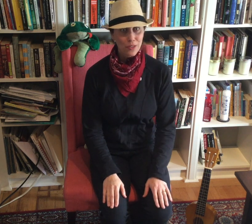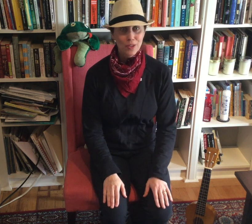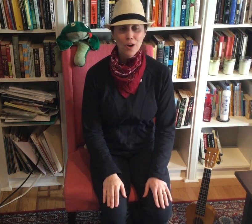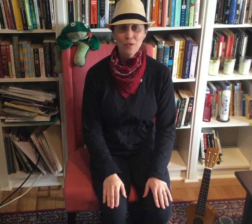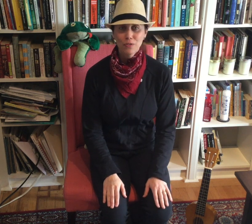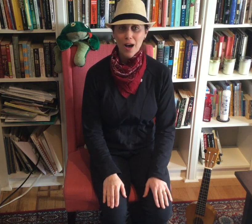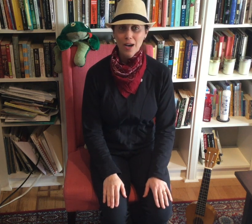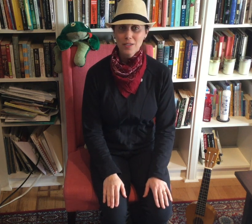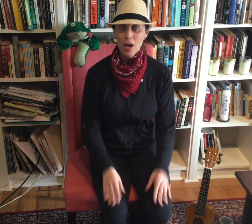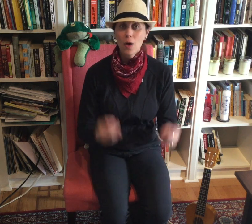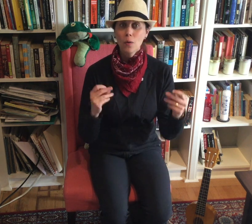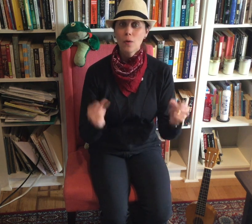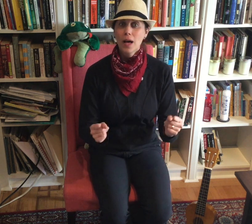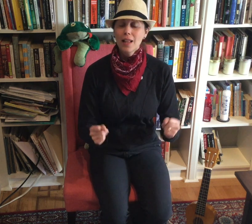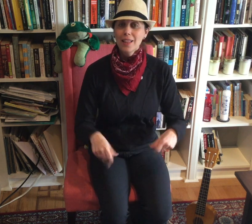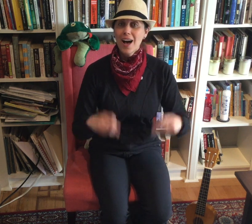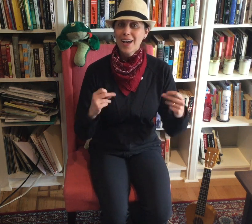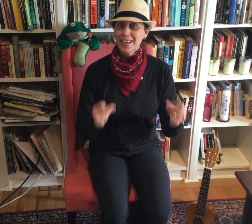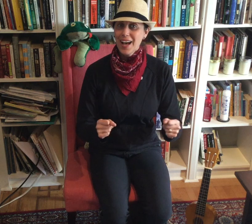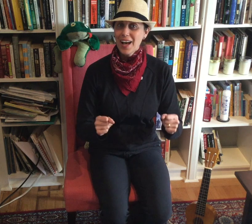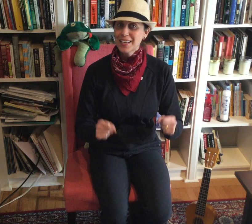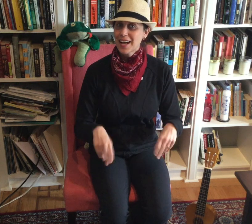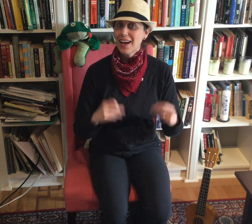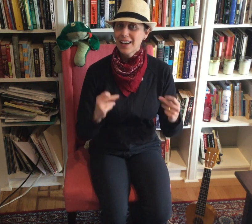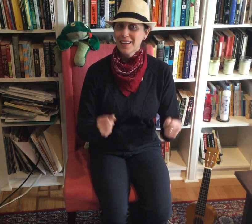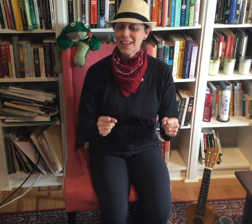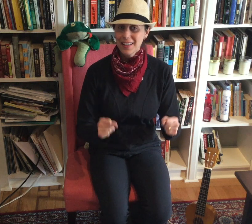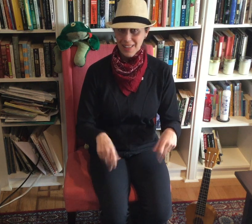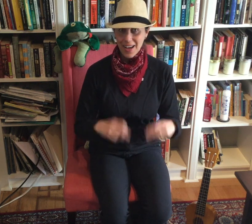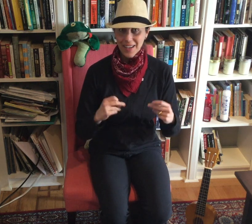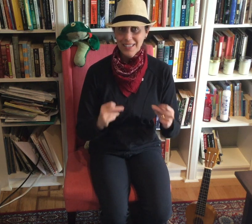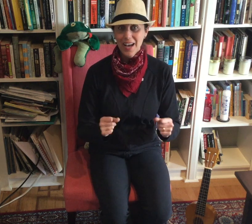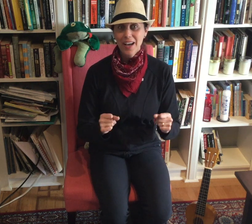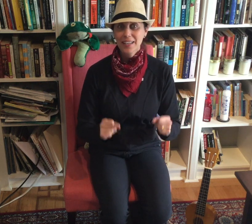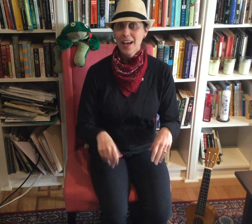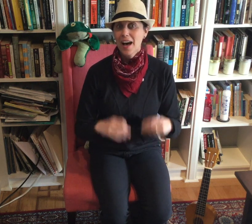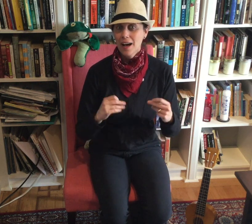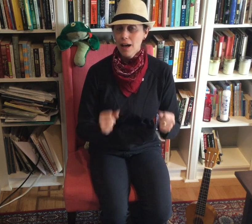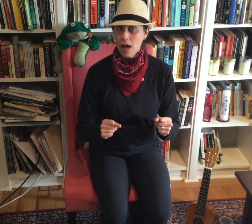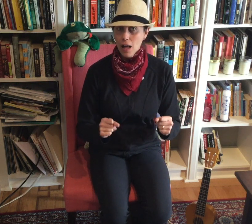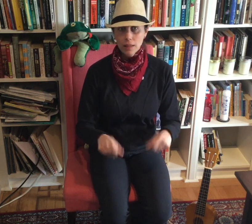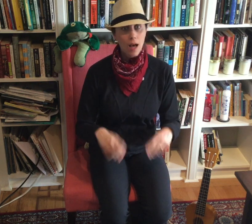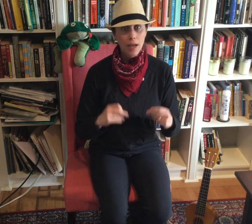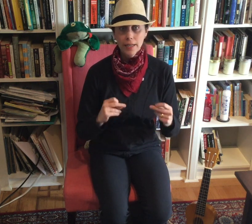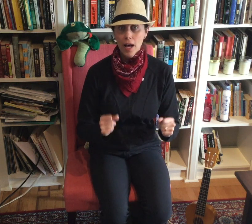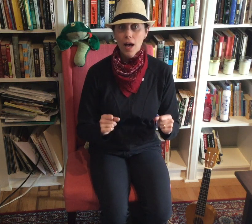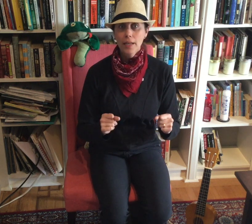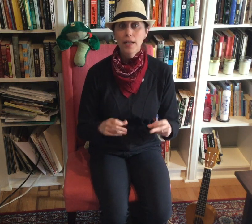know frogs go la-dee-da-dee-da la-dee-da-dee-da la-dee-da-dee